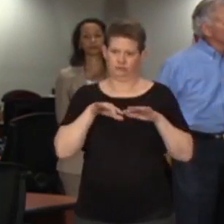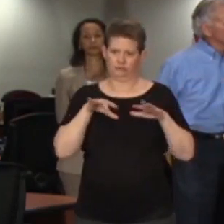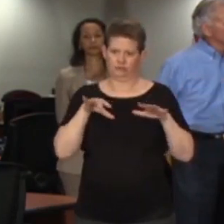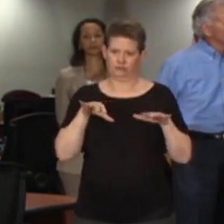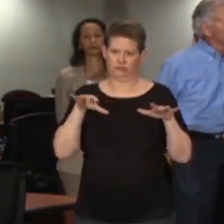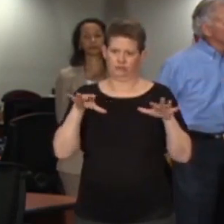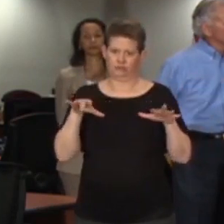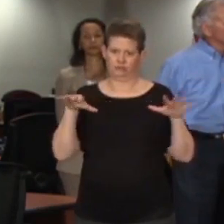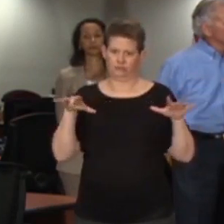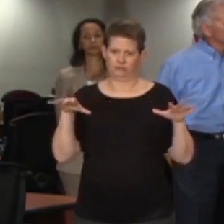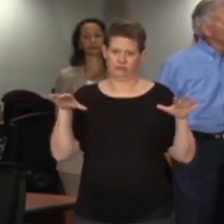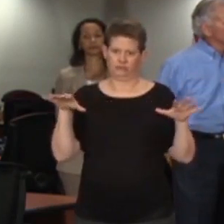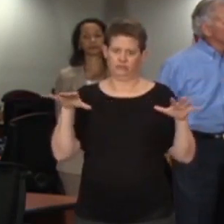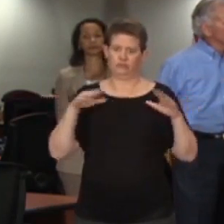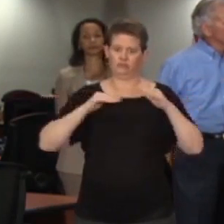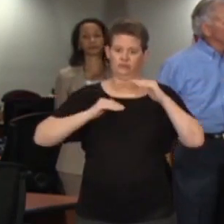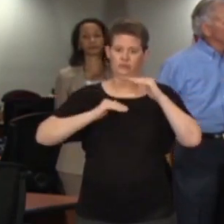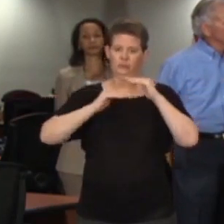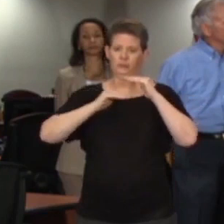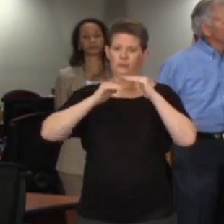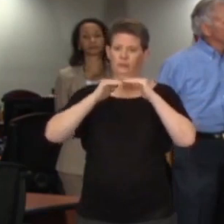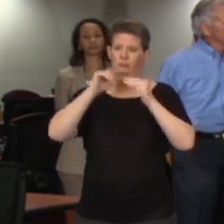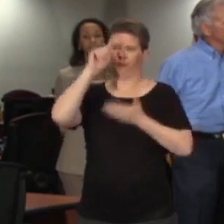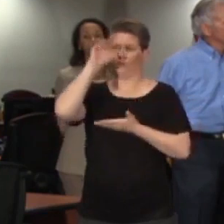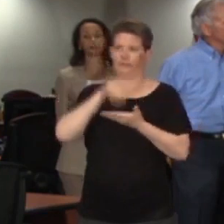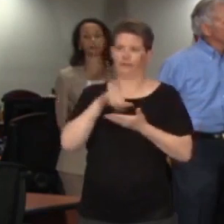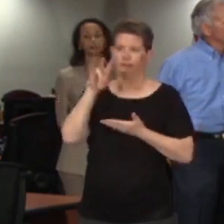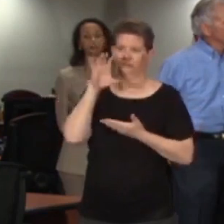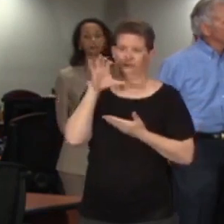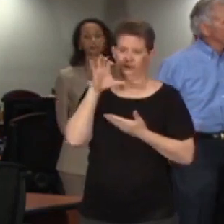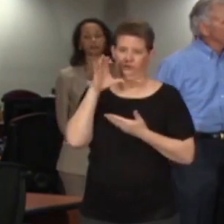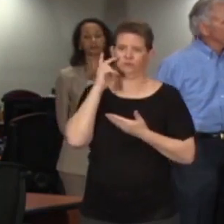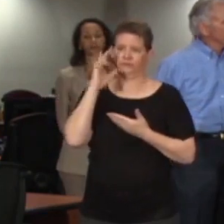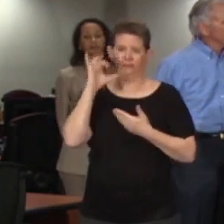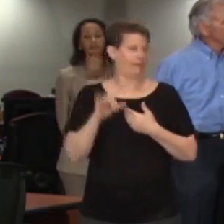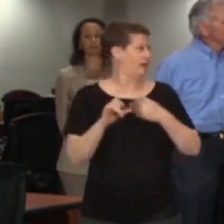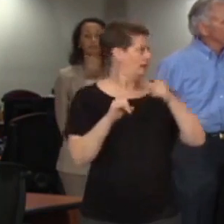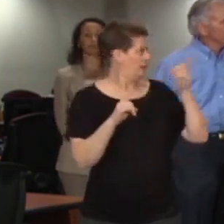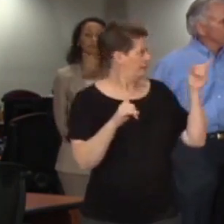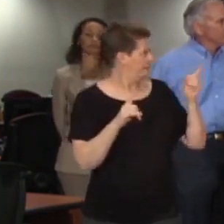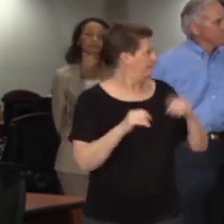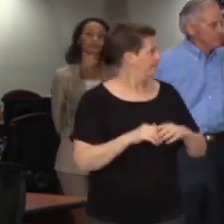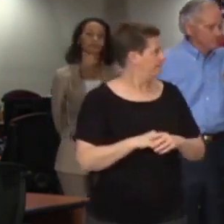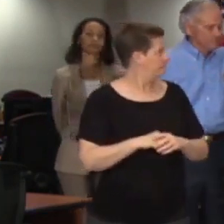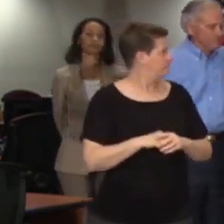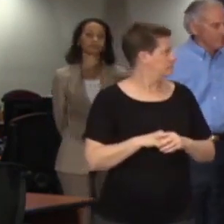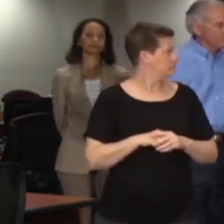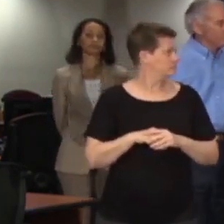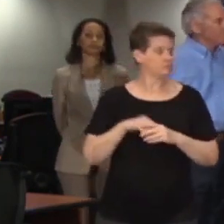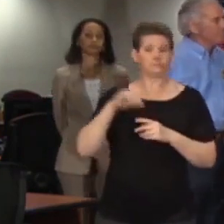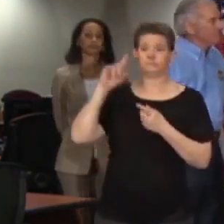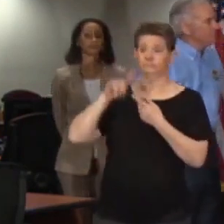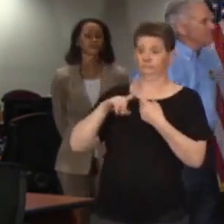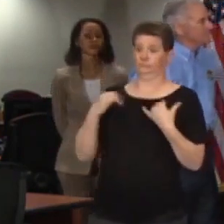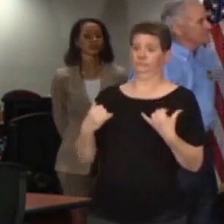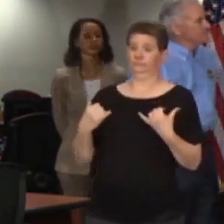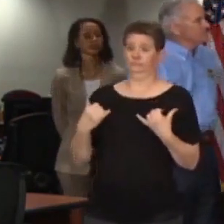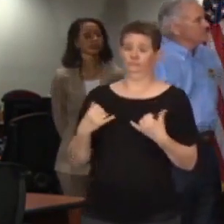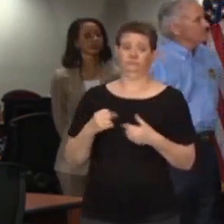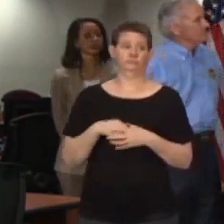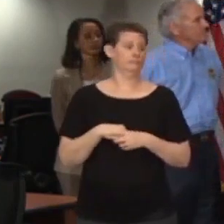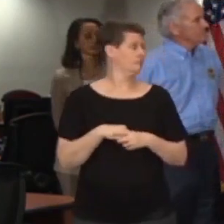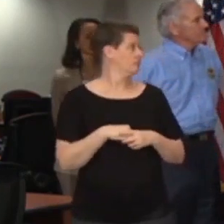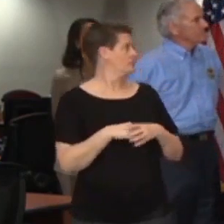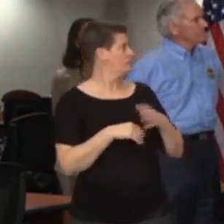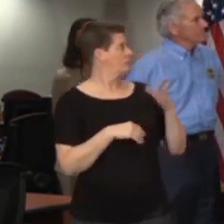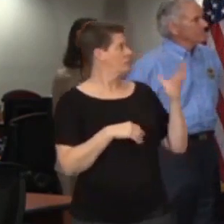And as they progress towards 1700, you can see the heat map is showing that progression to the current date. So